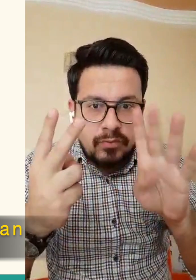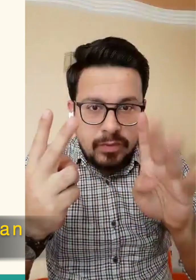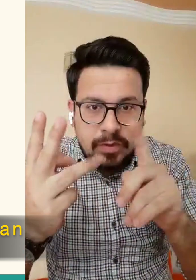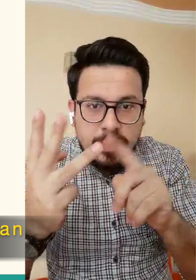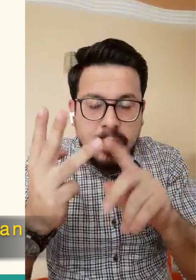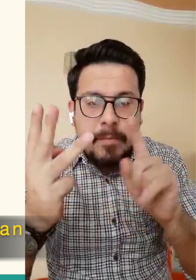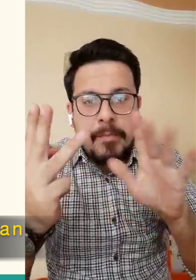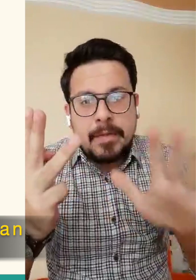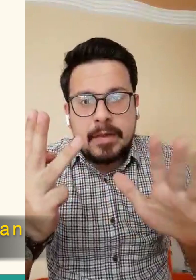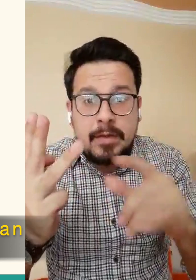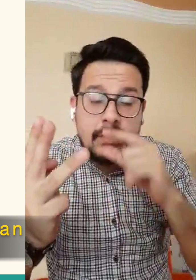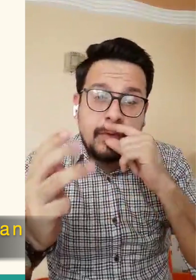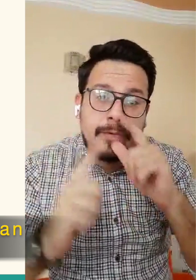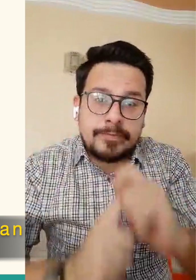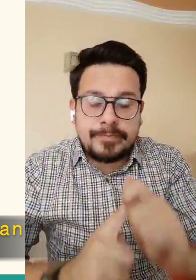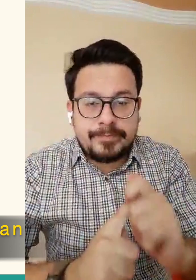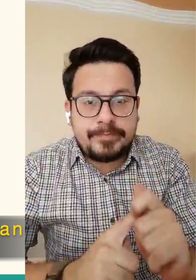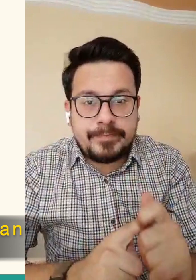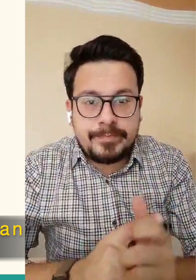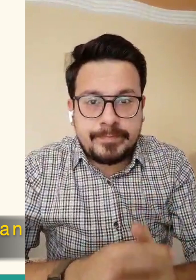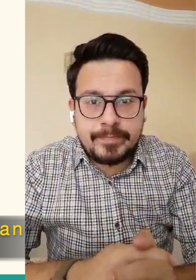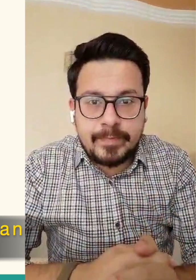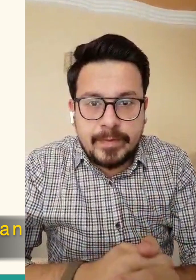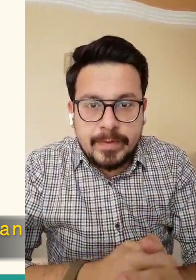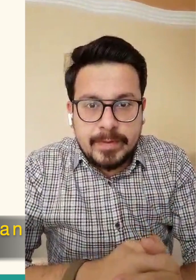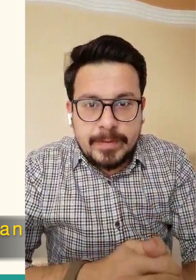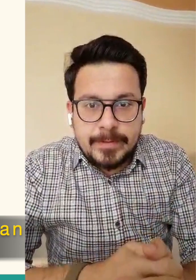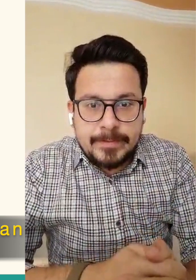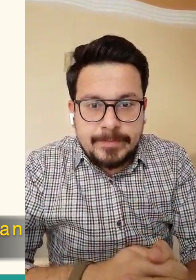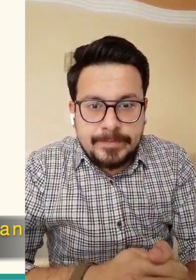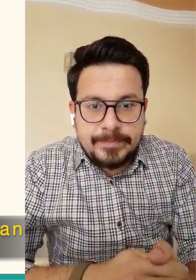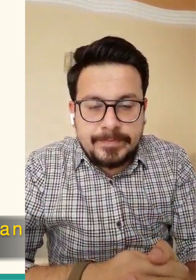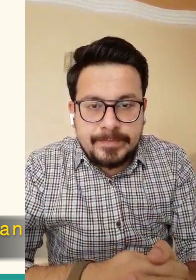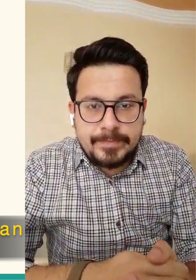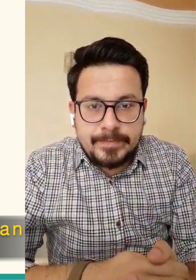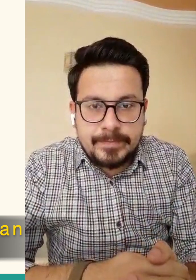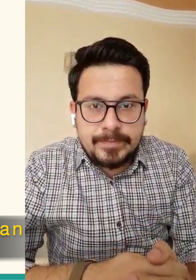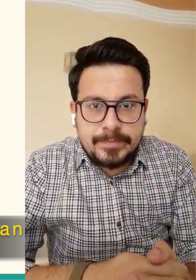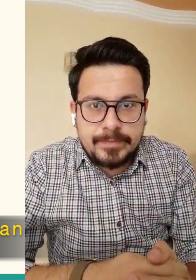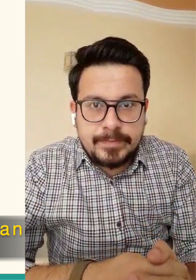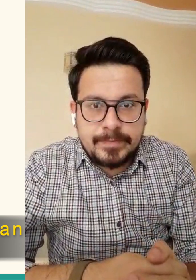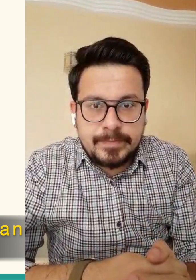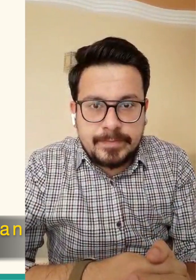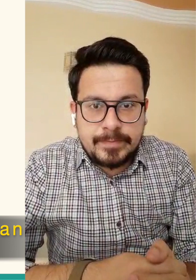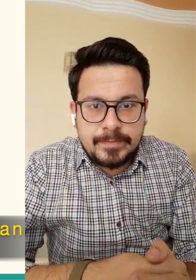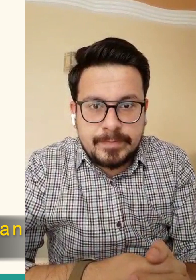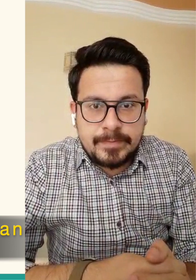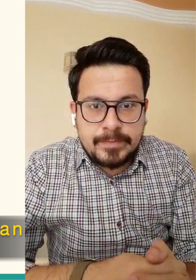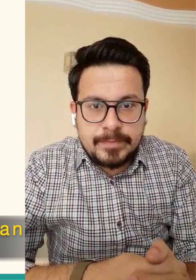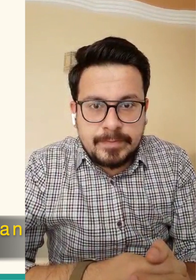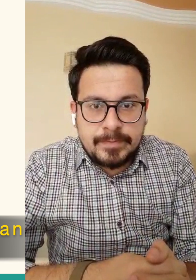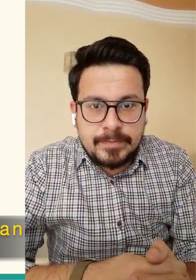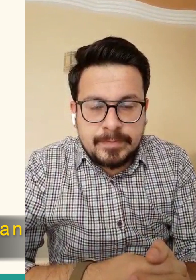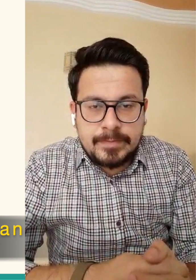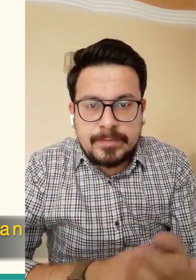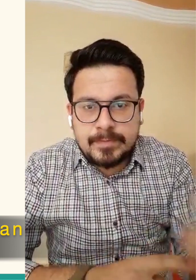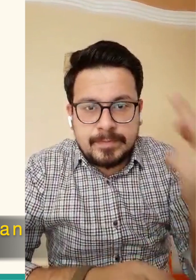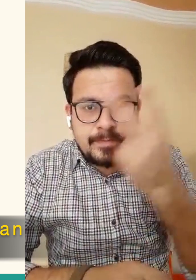14th and 15th. Fast on and